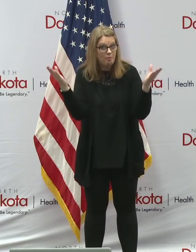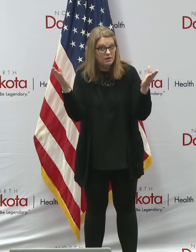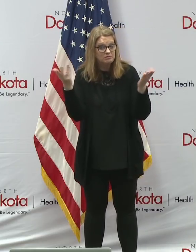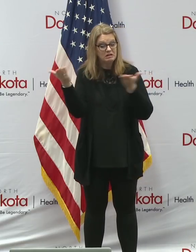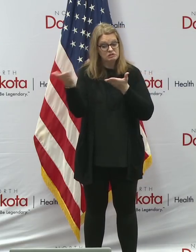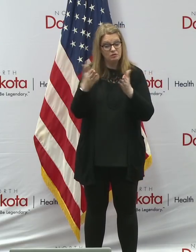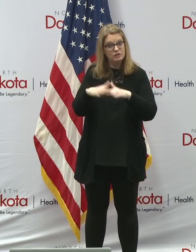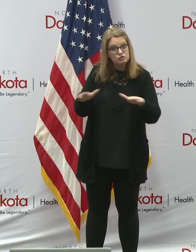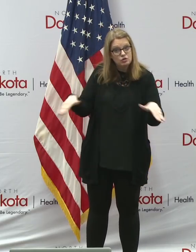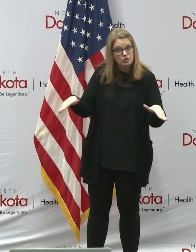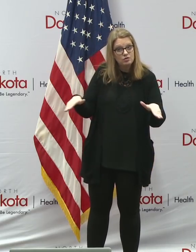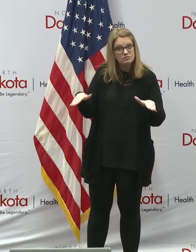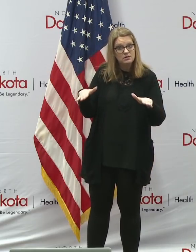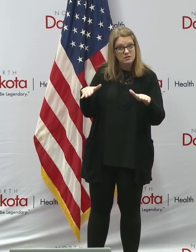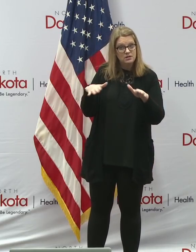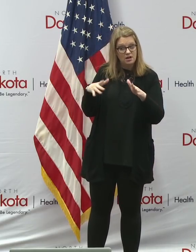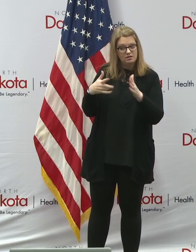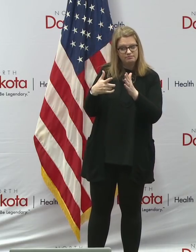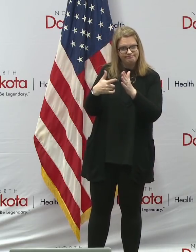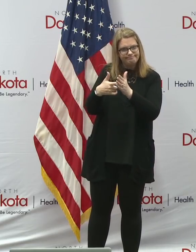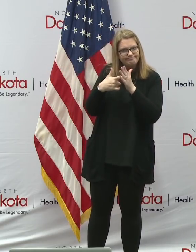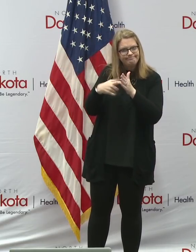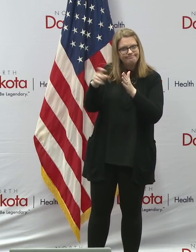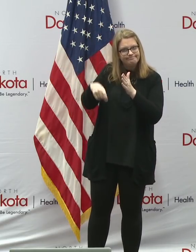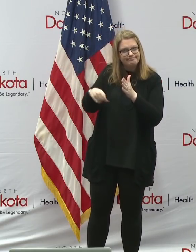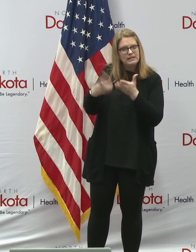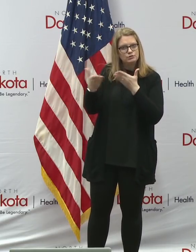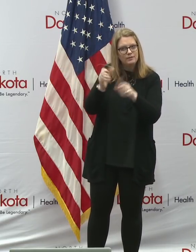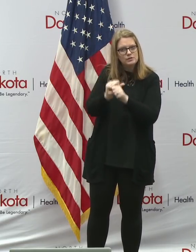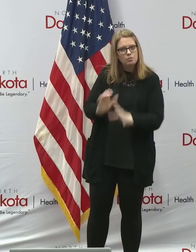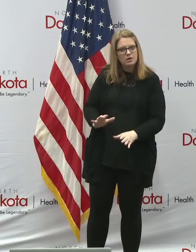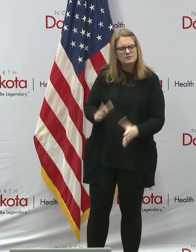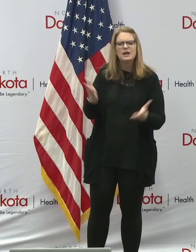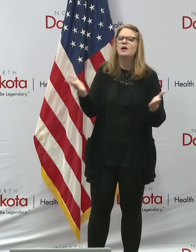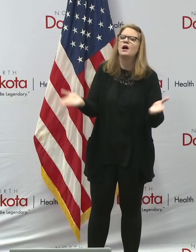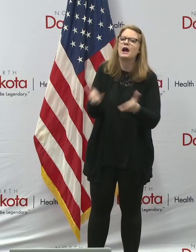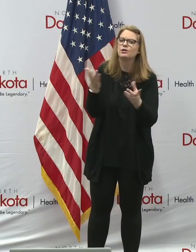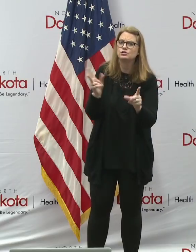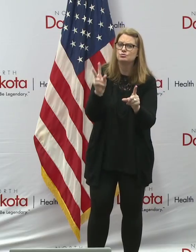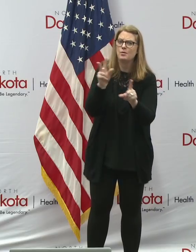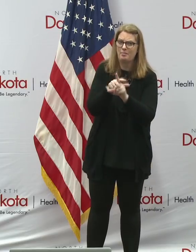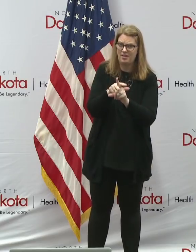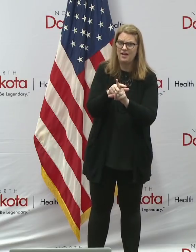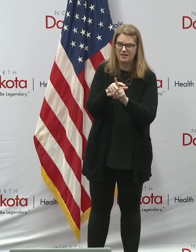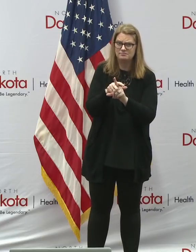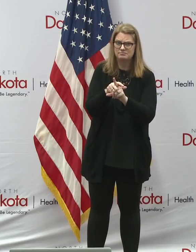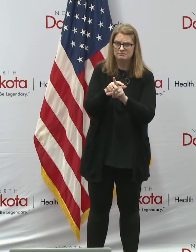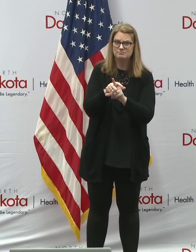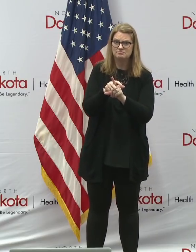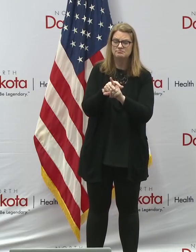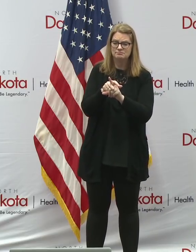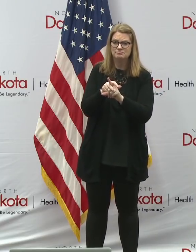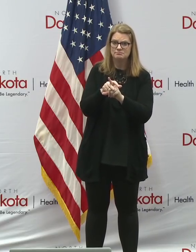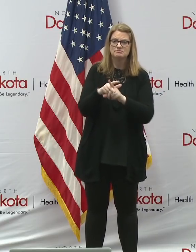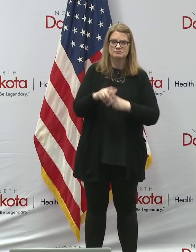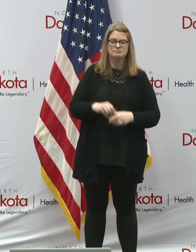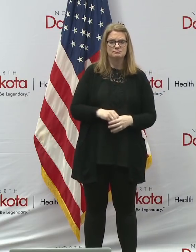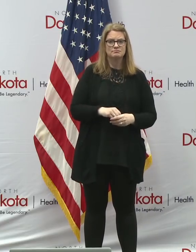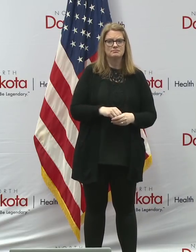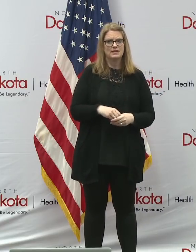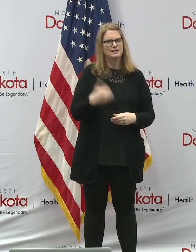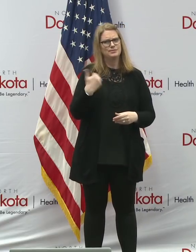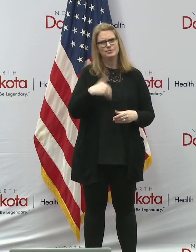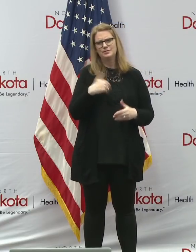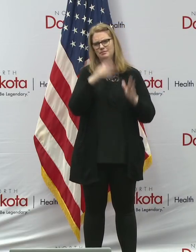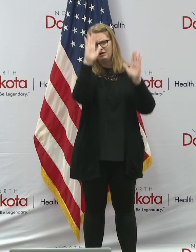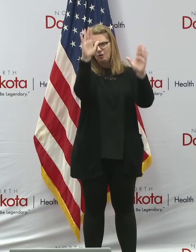uh, children of vital service workers, uh, encourage you to apply for this program. And, uh, again, uh, great